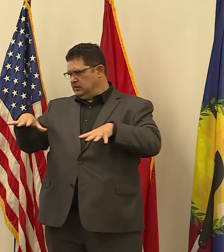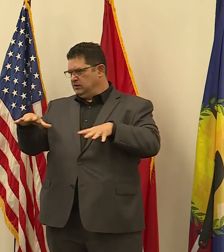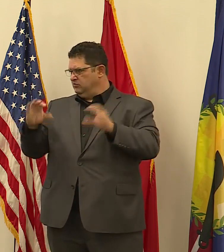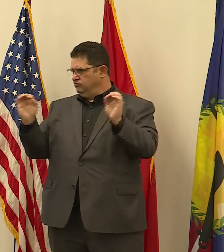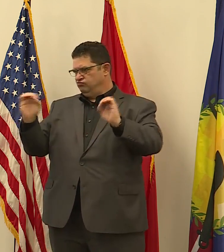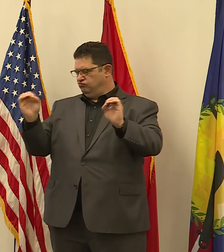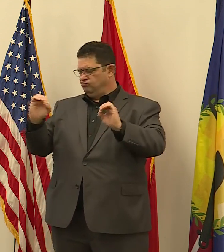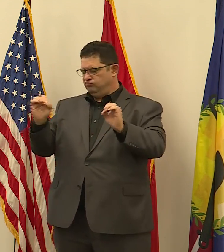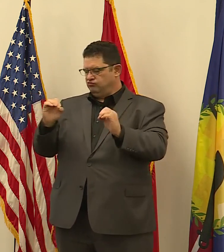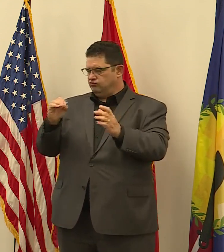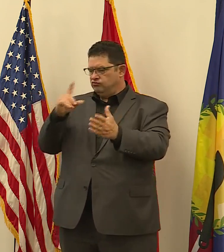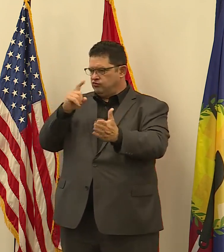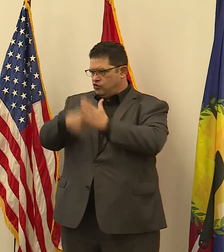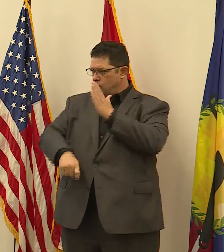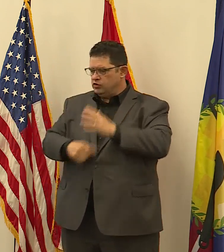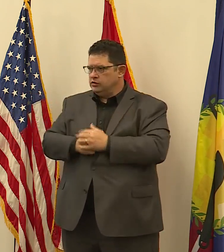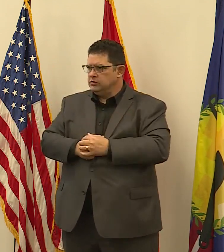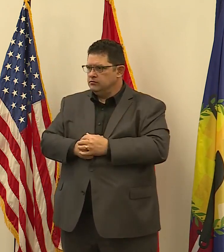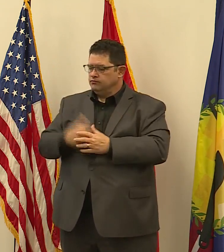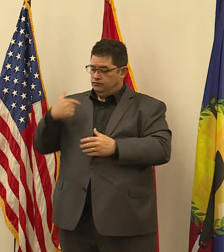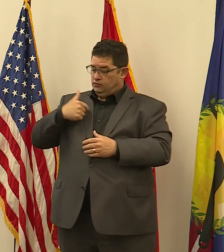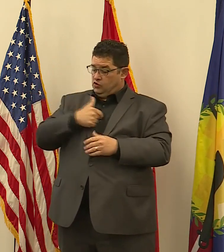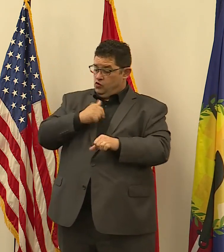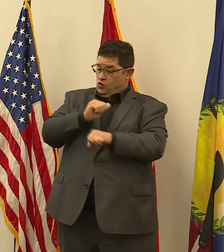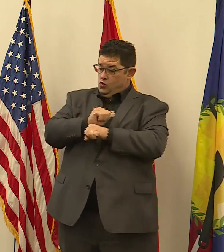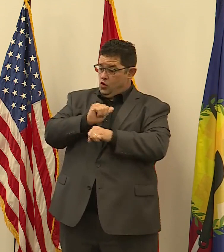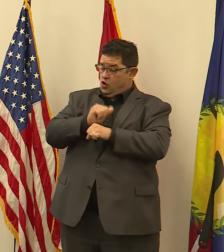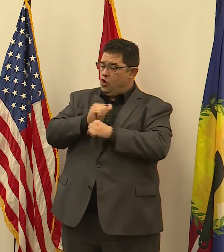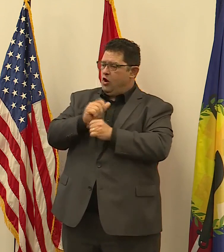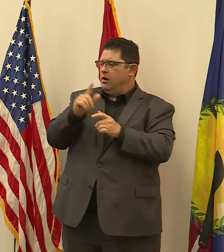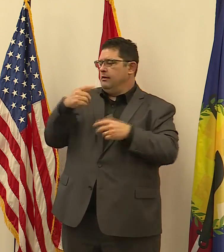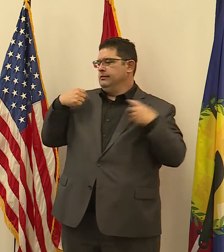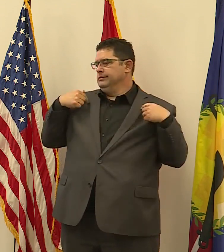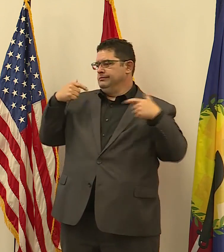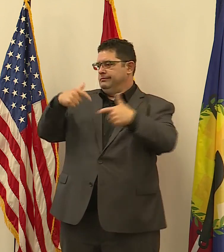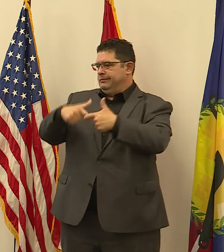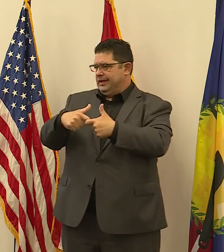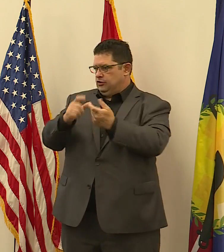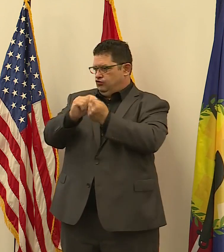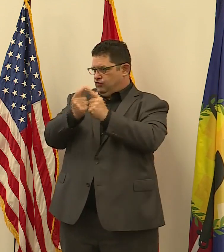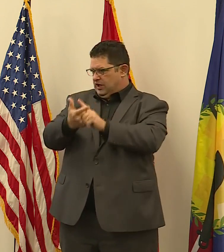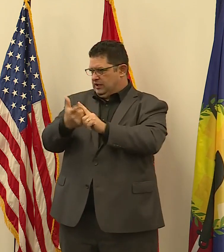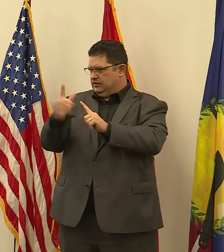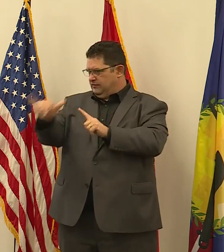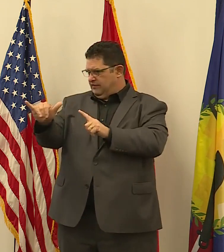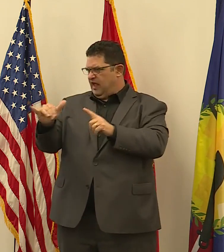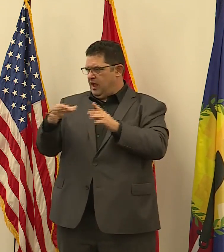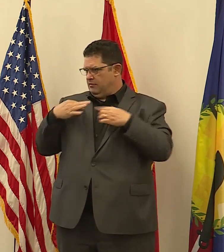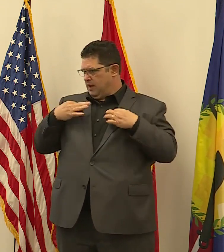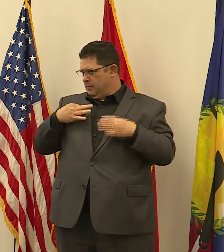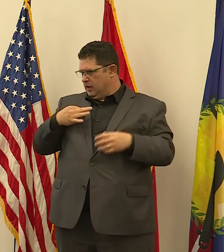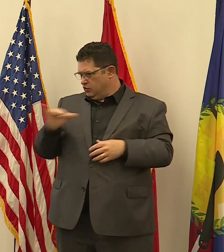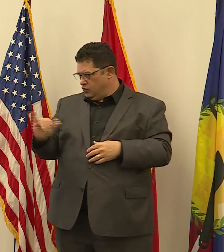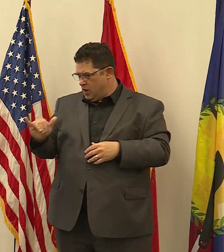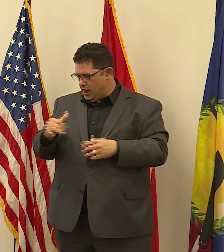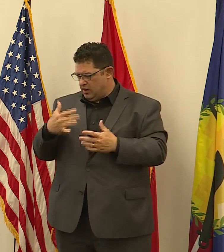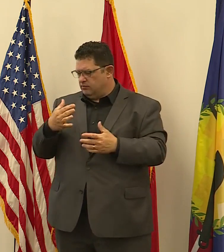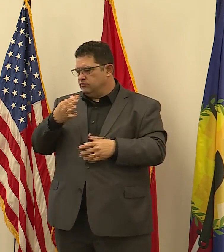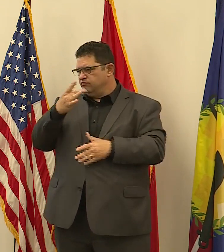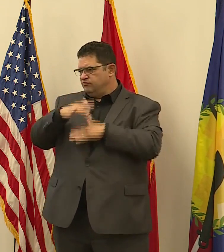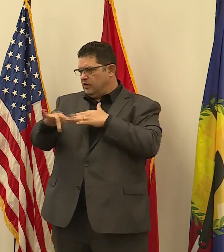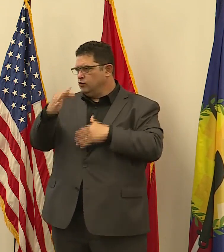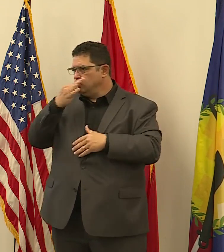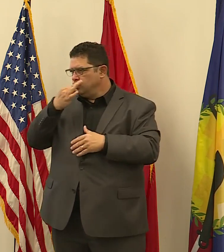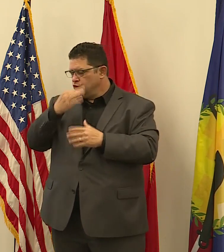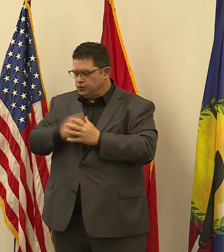a Spanish language translation of that reservation form as well, and it will be functional soon. As a reminder, anyone